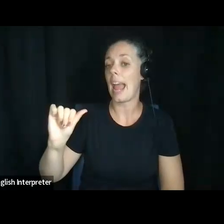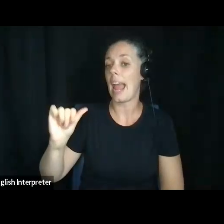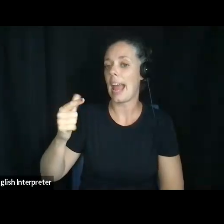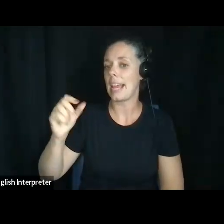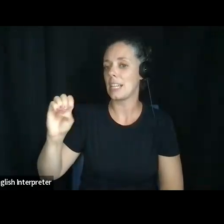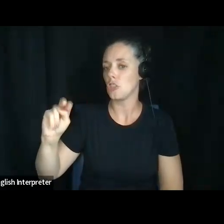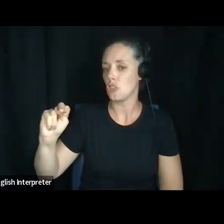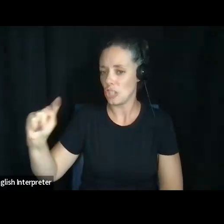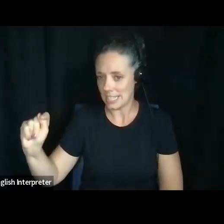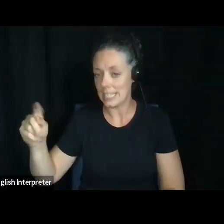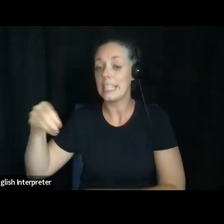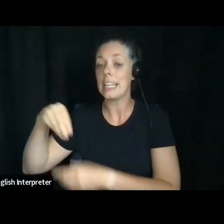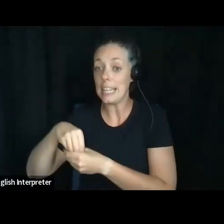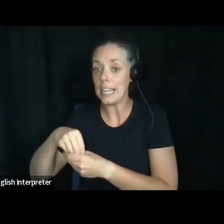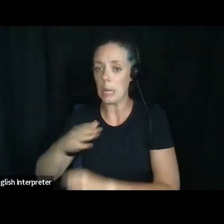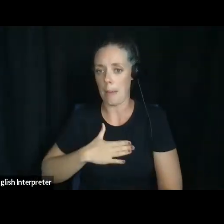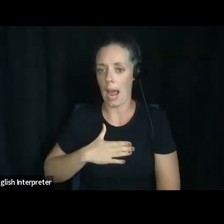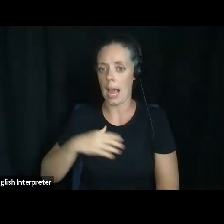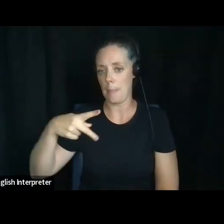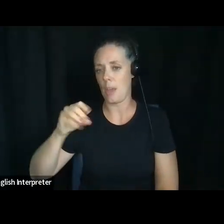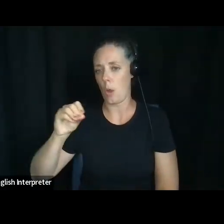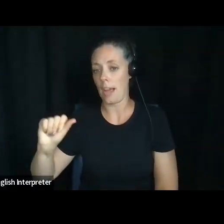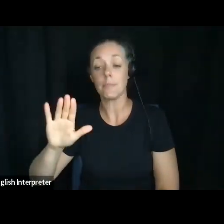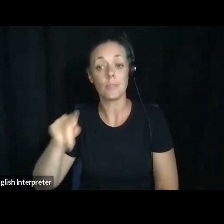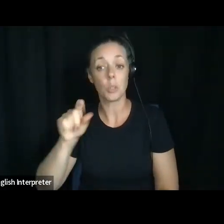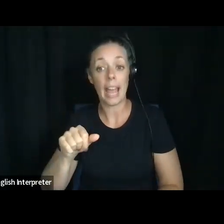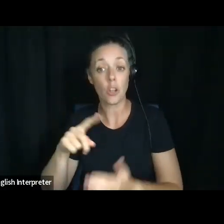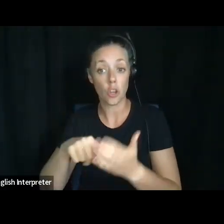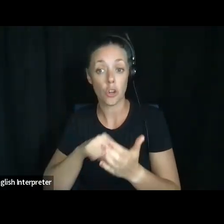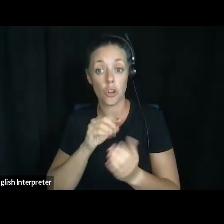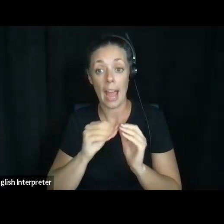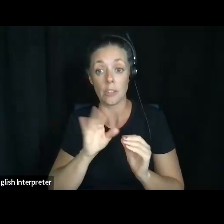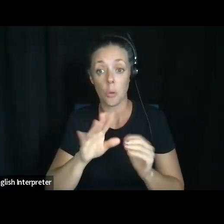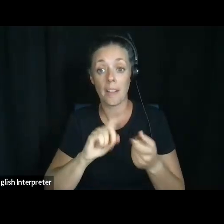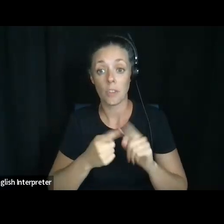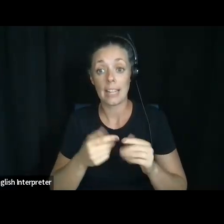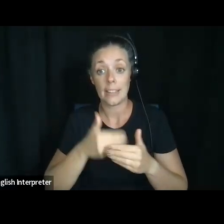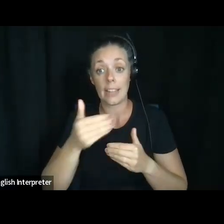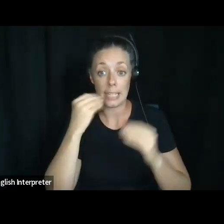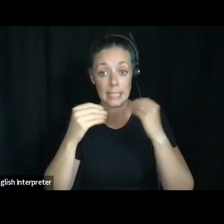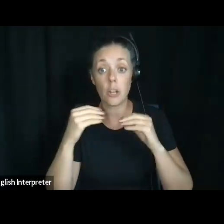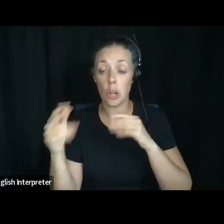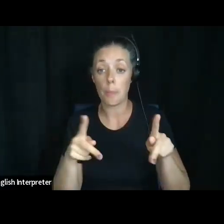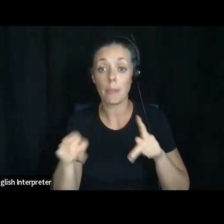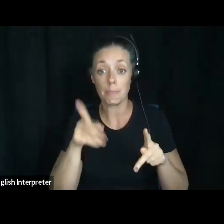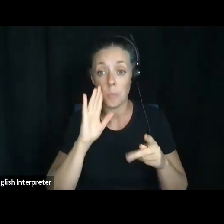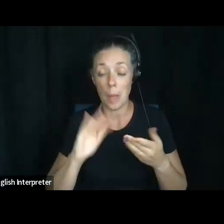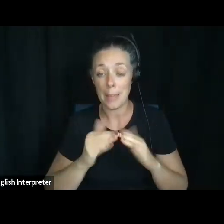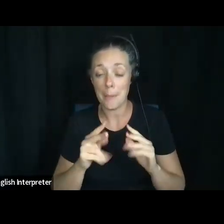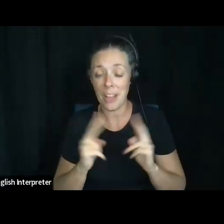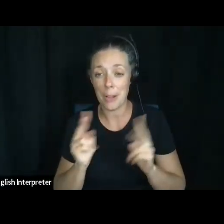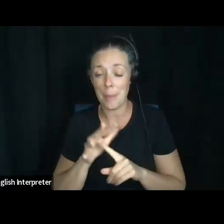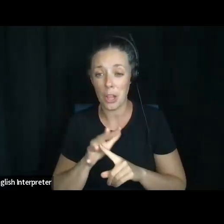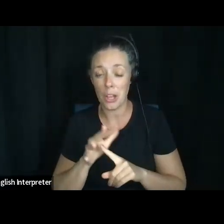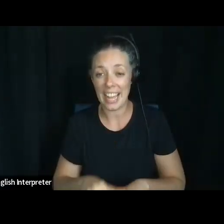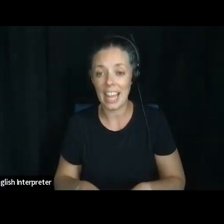be sure to, uh, correct your friends at the next dinner party because that'll make you really popular. Um, technically power of